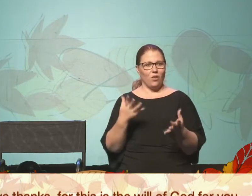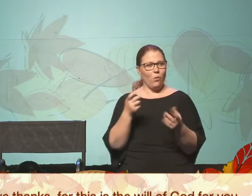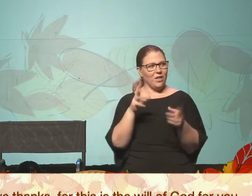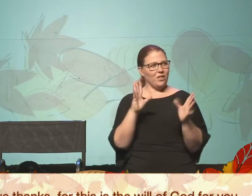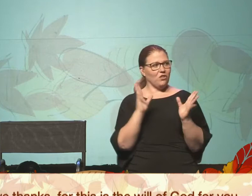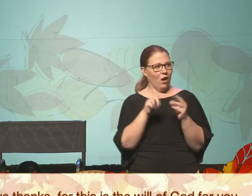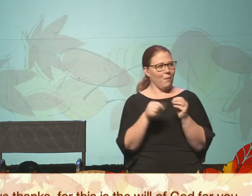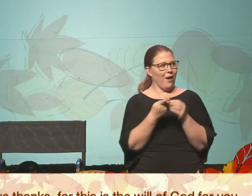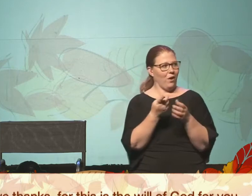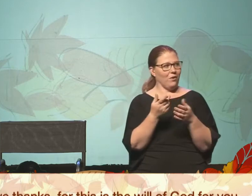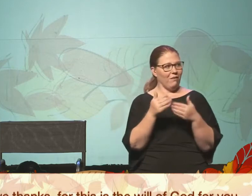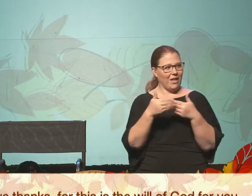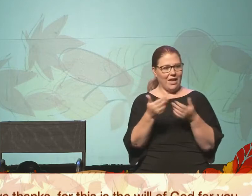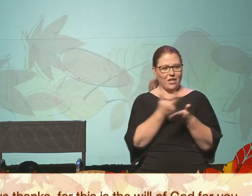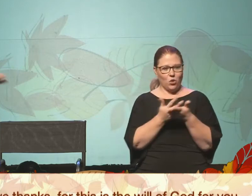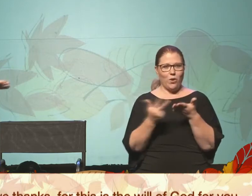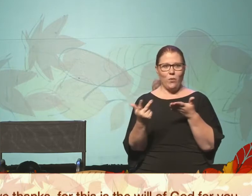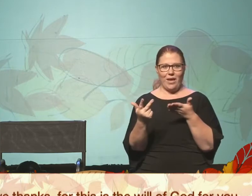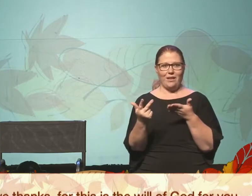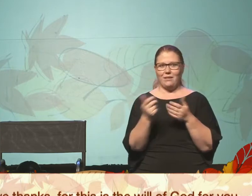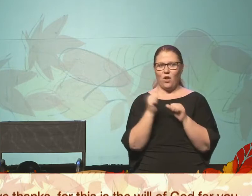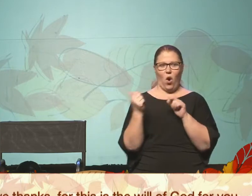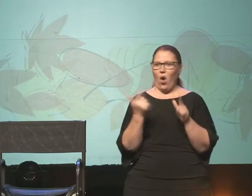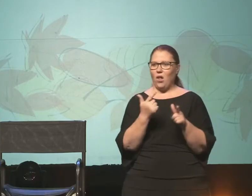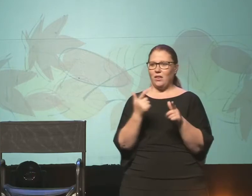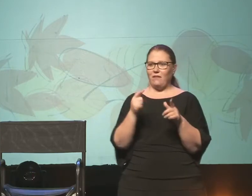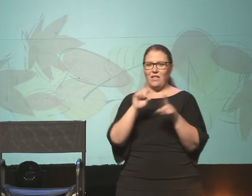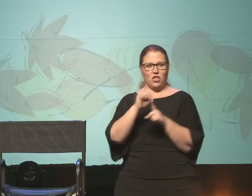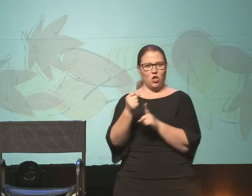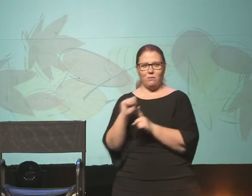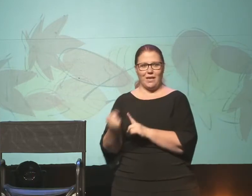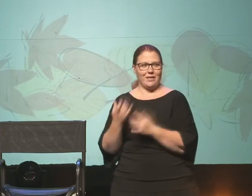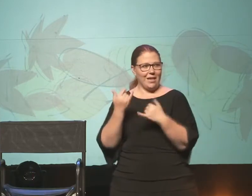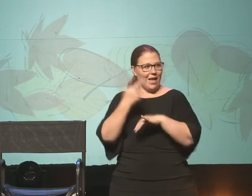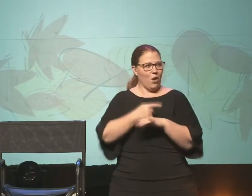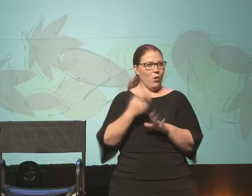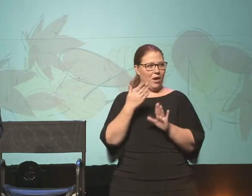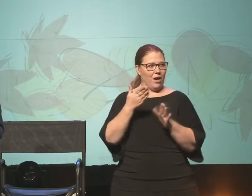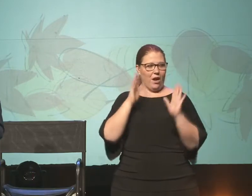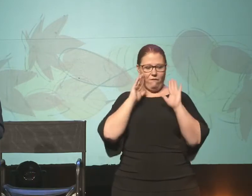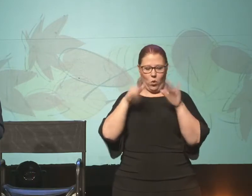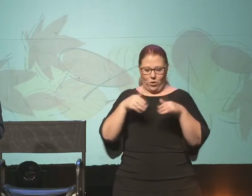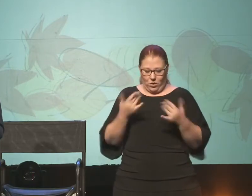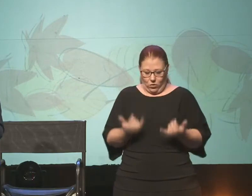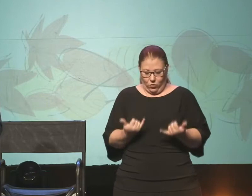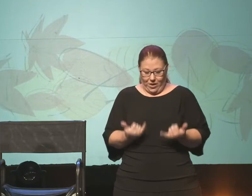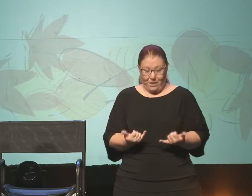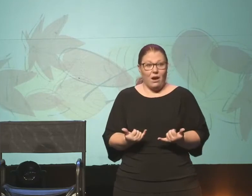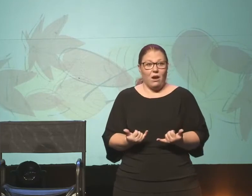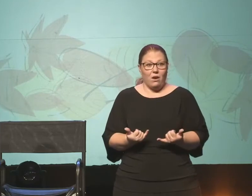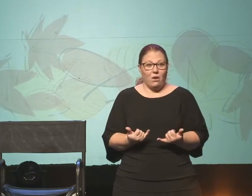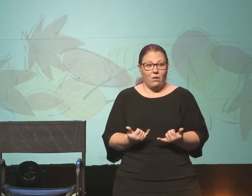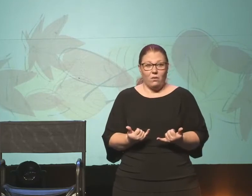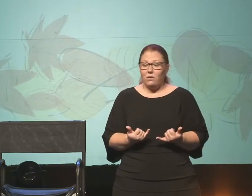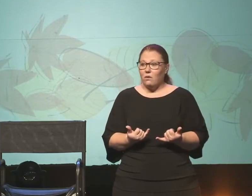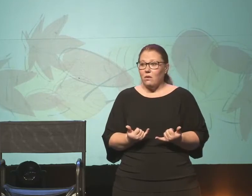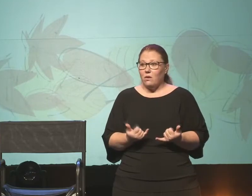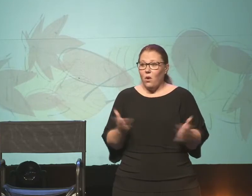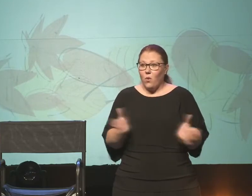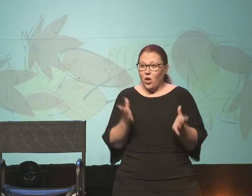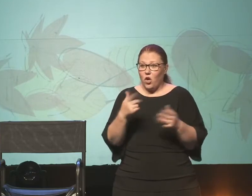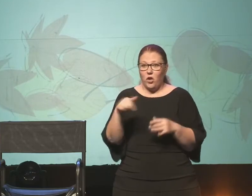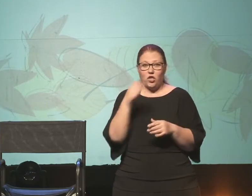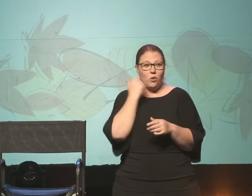about over the next three weeks in all these circumstances. And today we want to focus on the present. I want to encourage you in your everyday